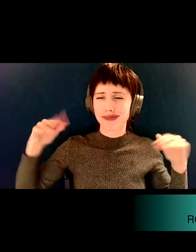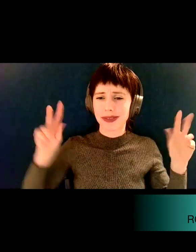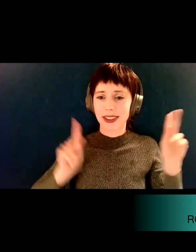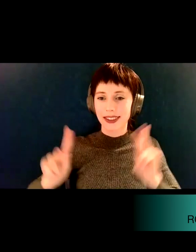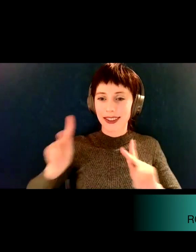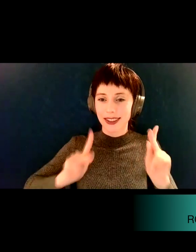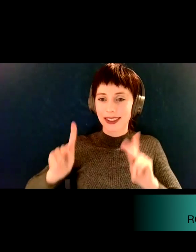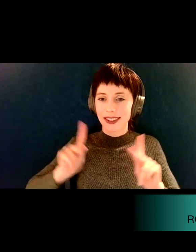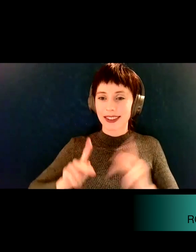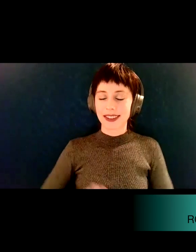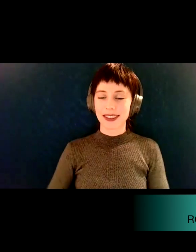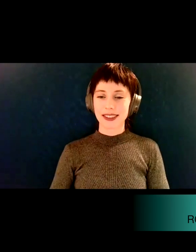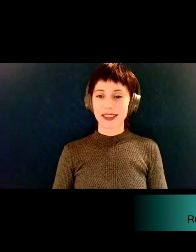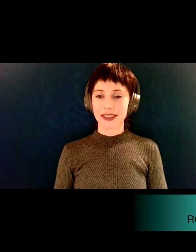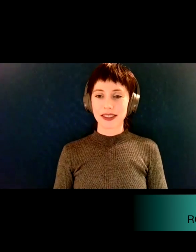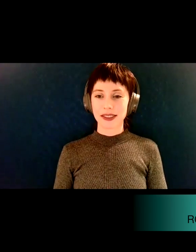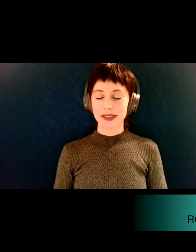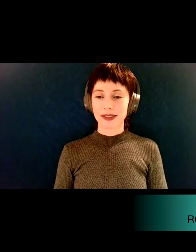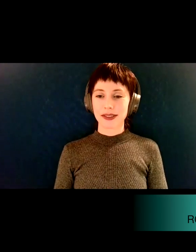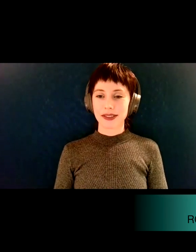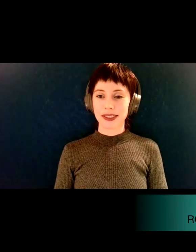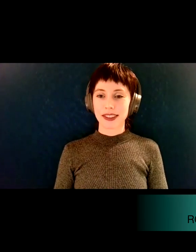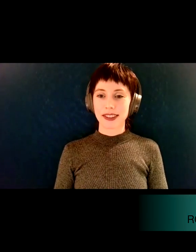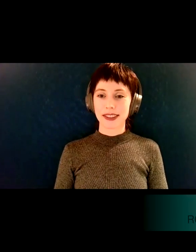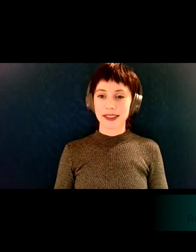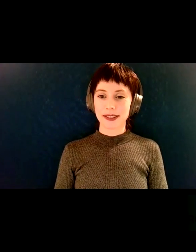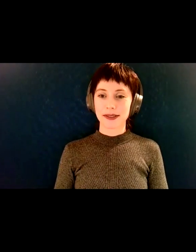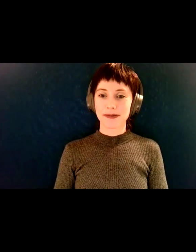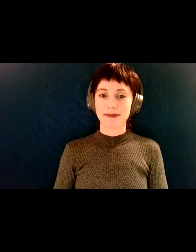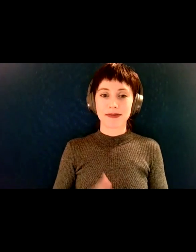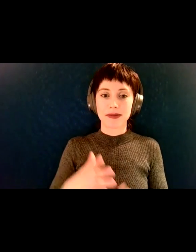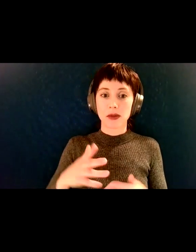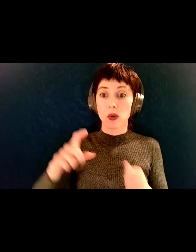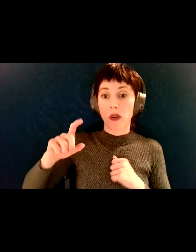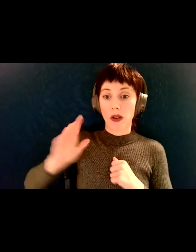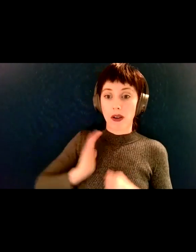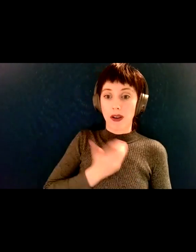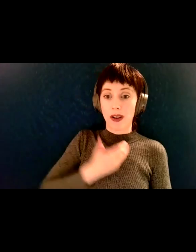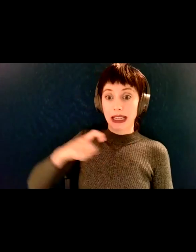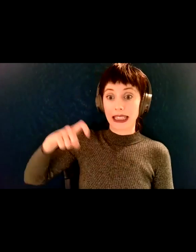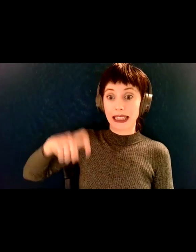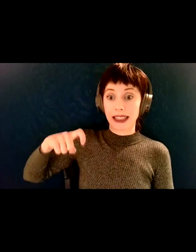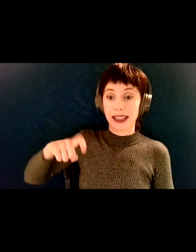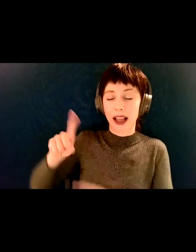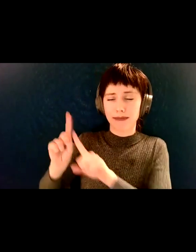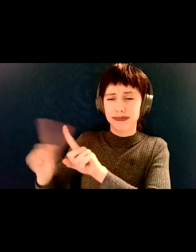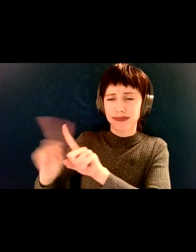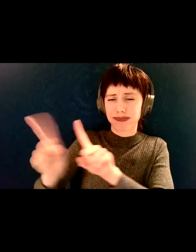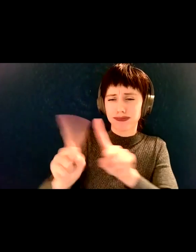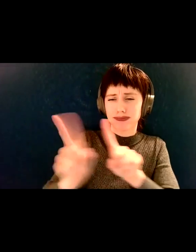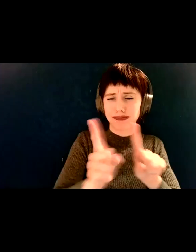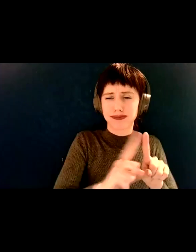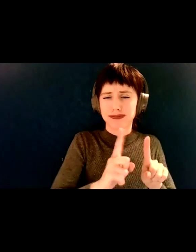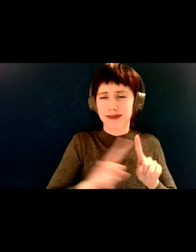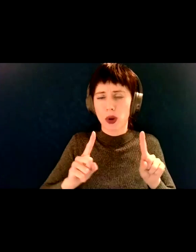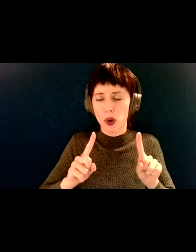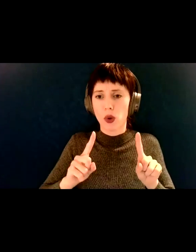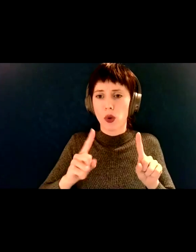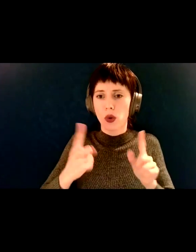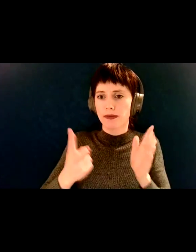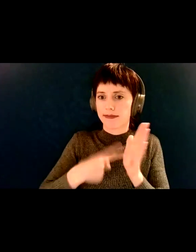diverse needs. We have a lot of diverse needs, and sometimes that puts us in conflict with one another.